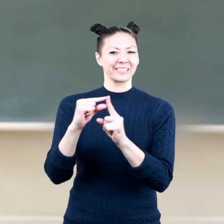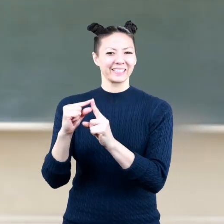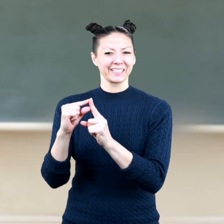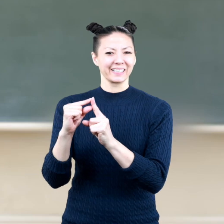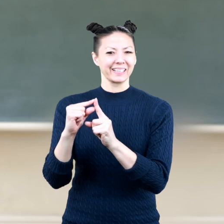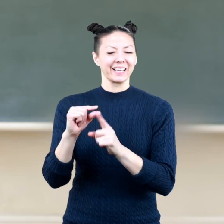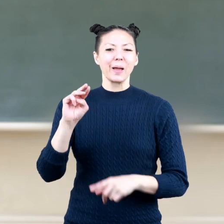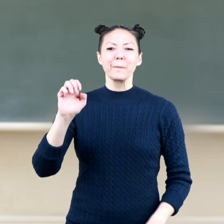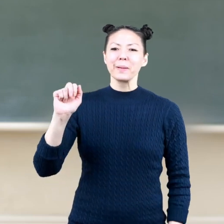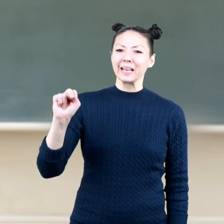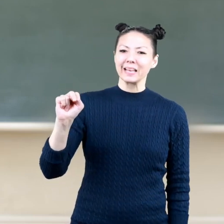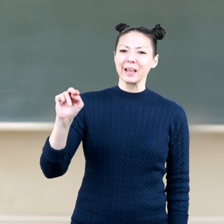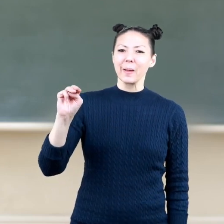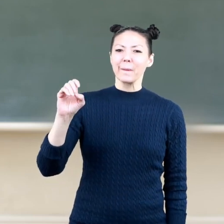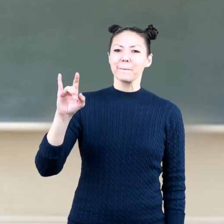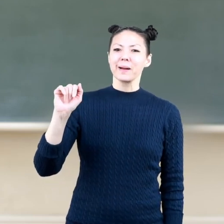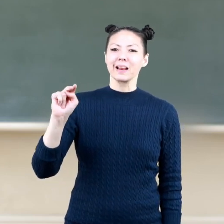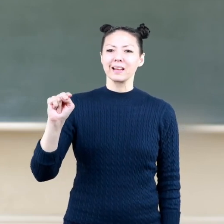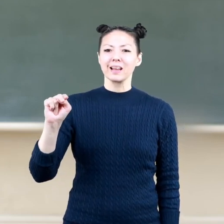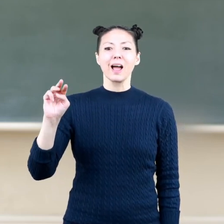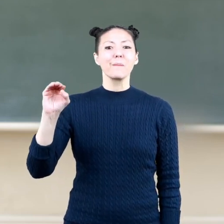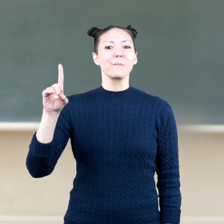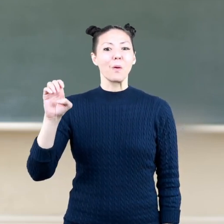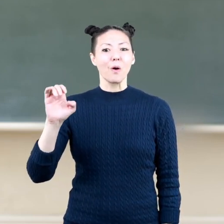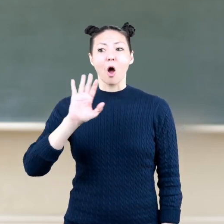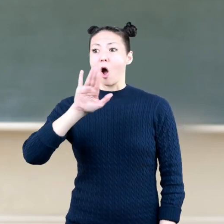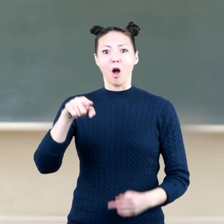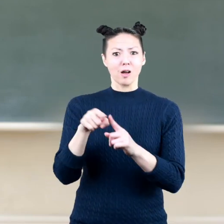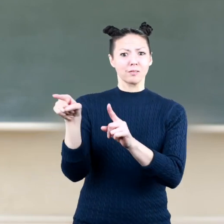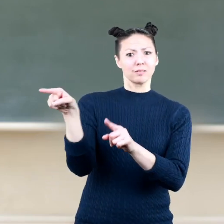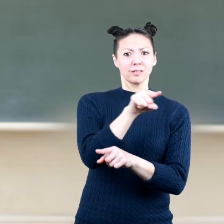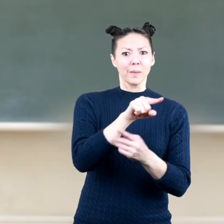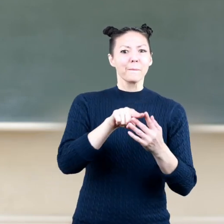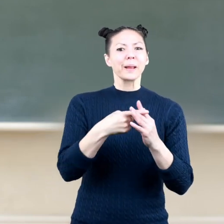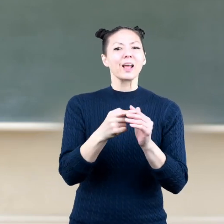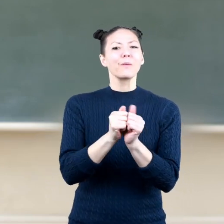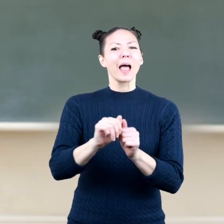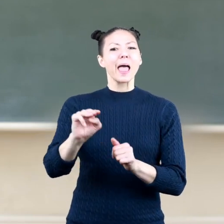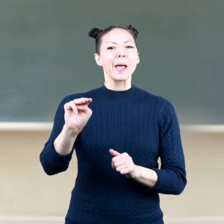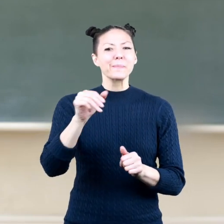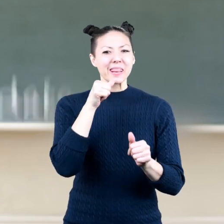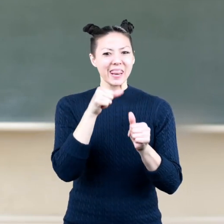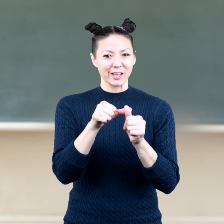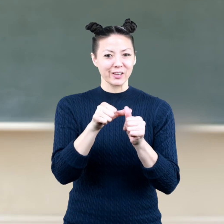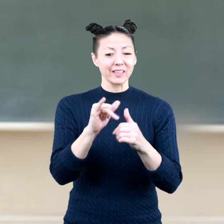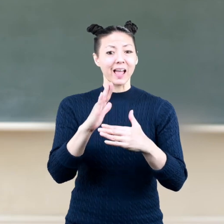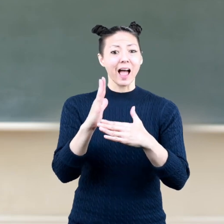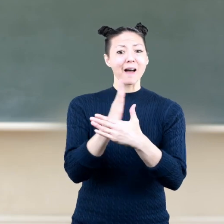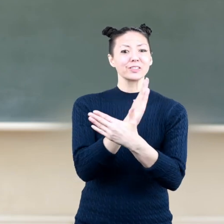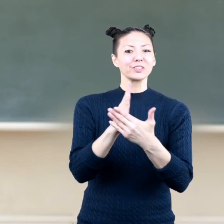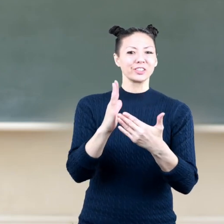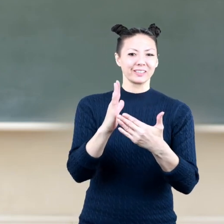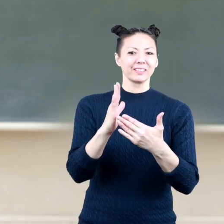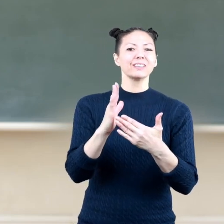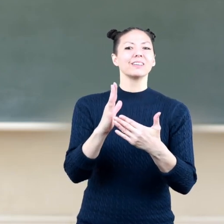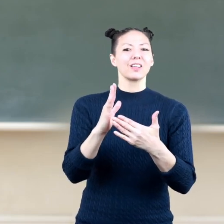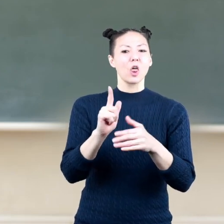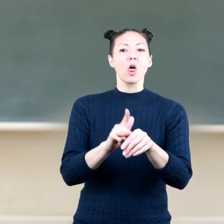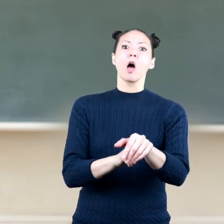mean median and mode they all begin with the letter M mean is the average and takes the longest to solve